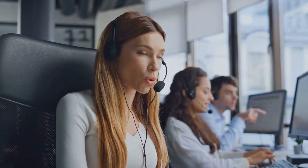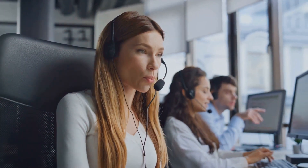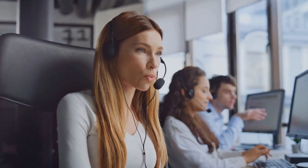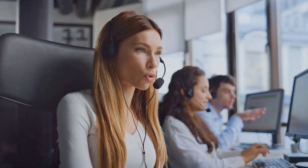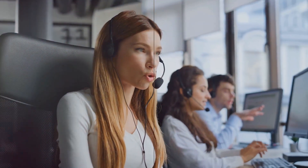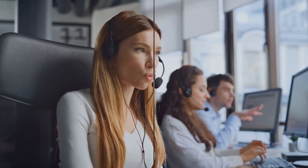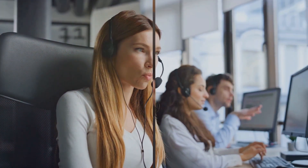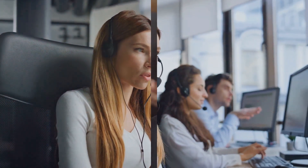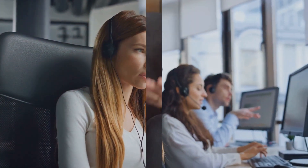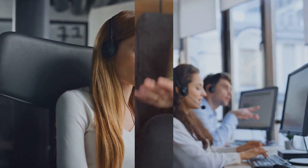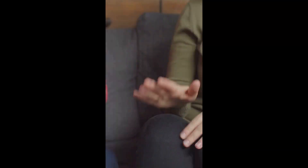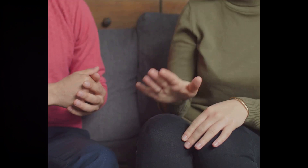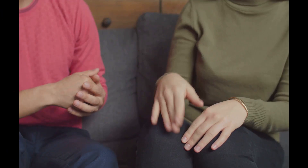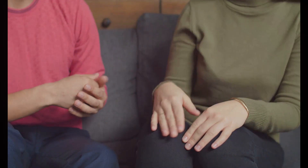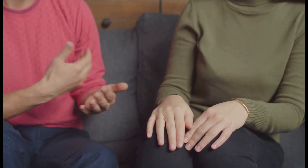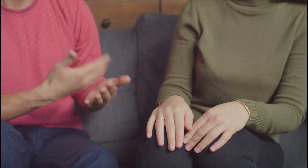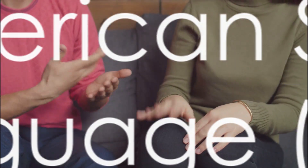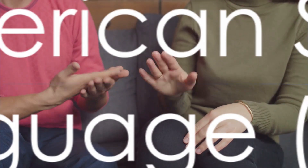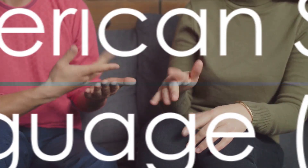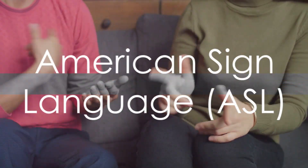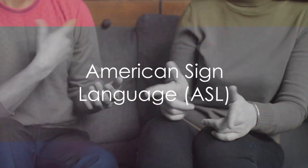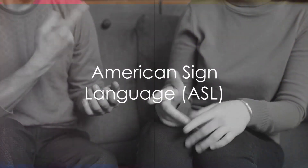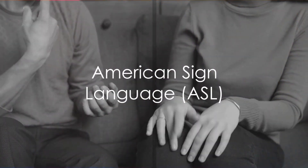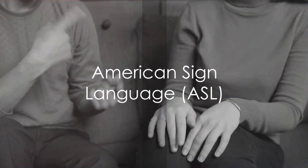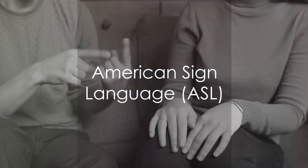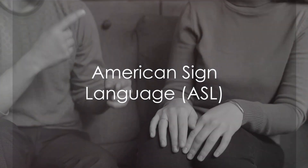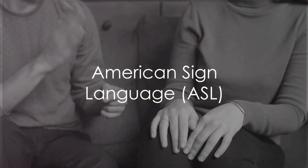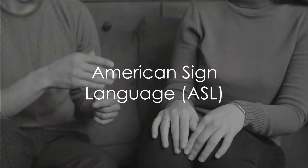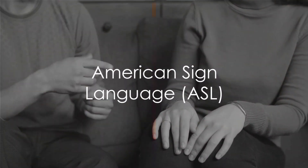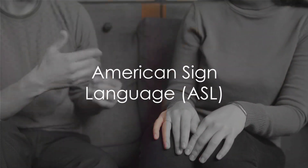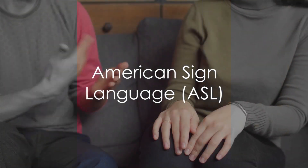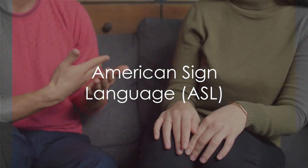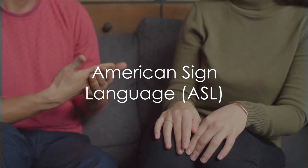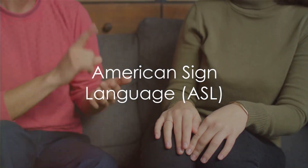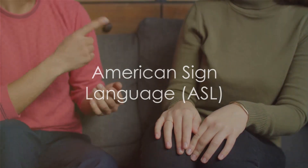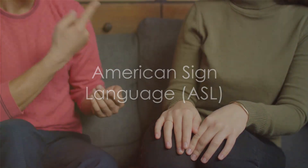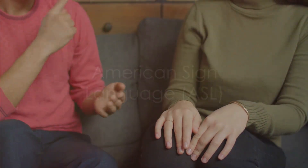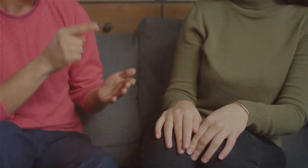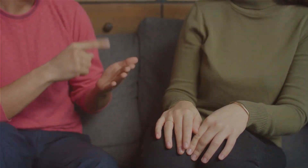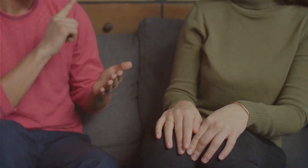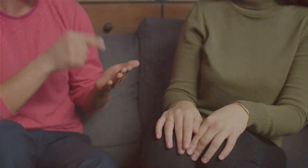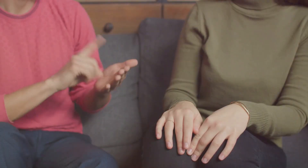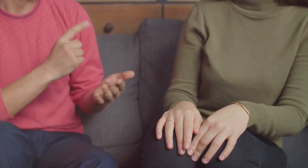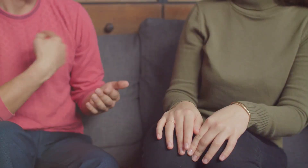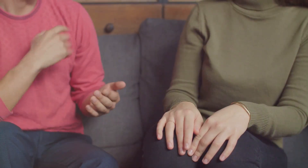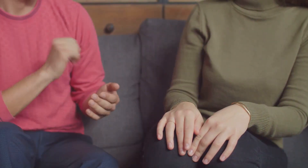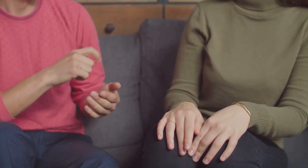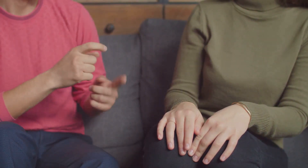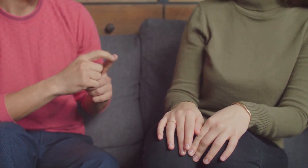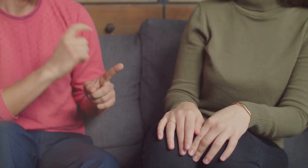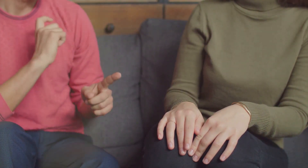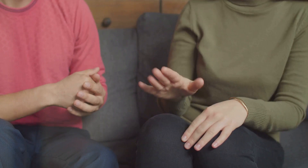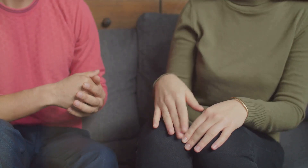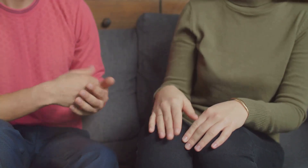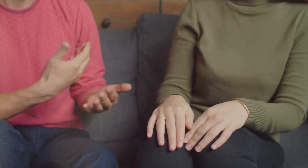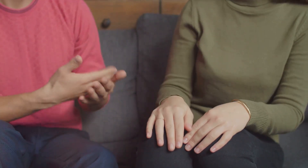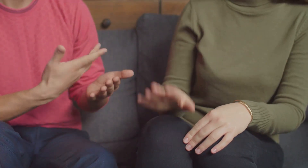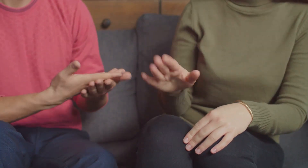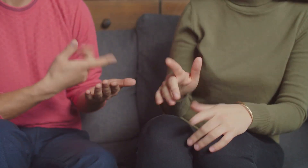communication. Did you know that American Sign Language is a true language with regional dialects? Yes, it's not just a